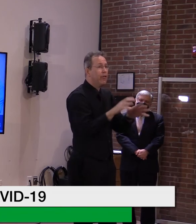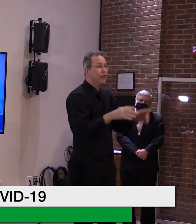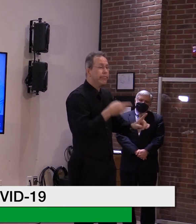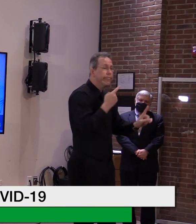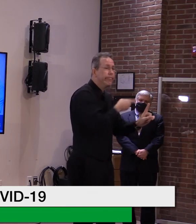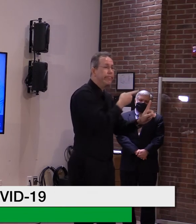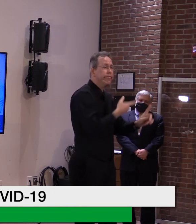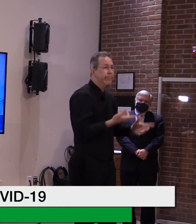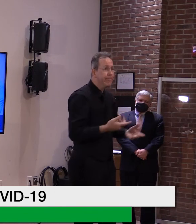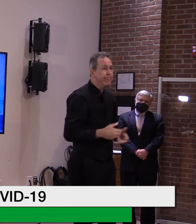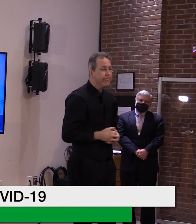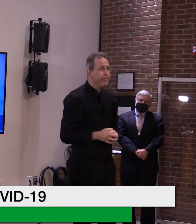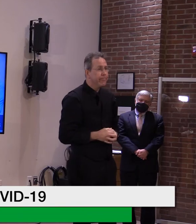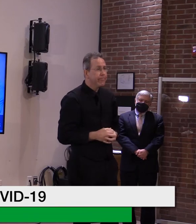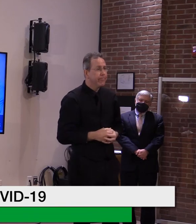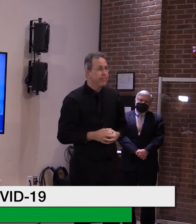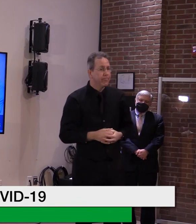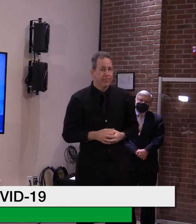I'll set you here.